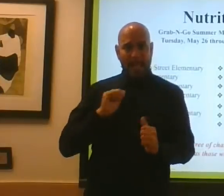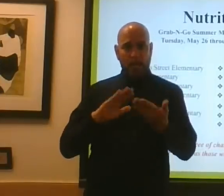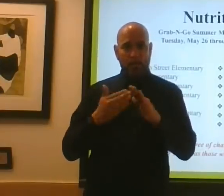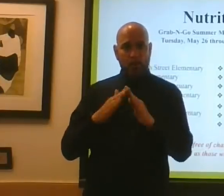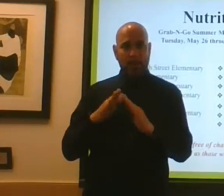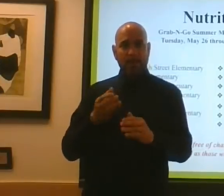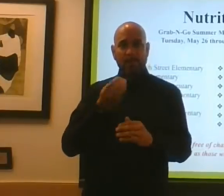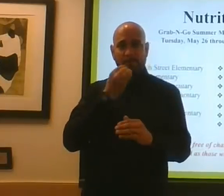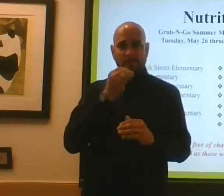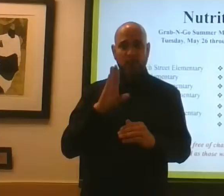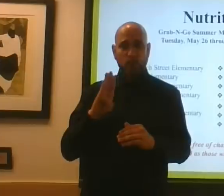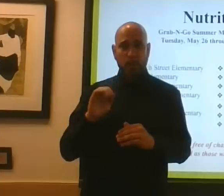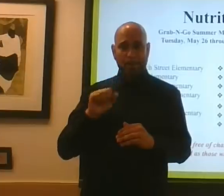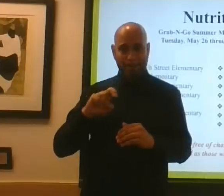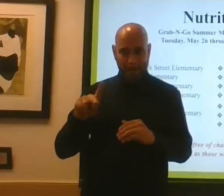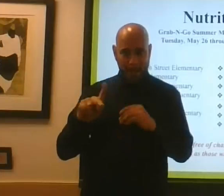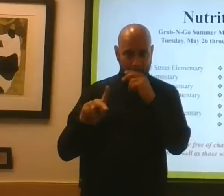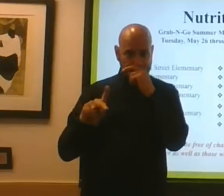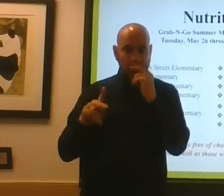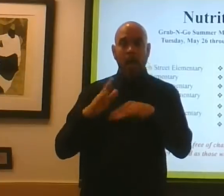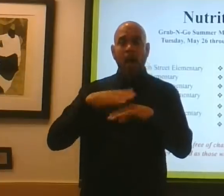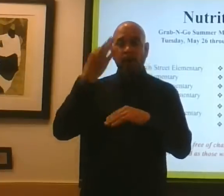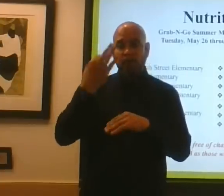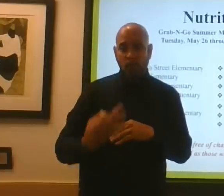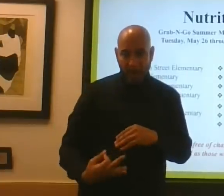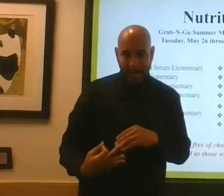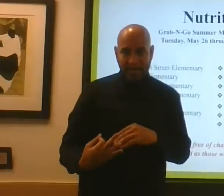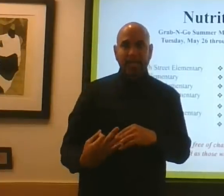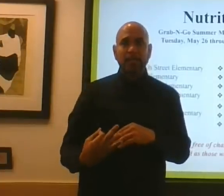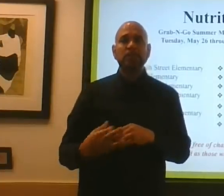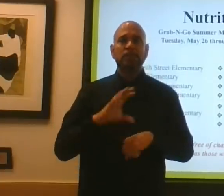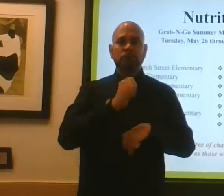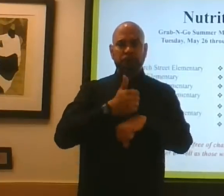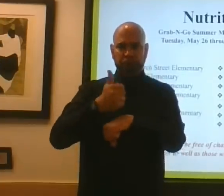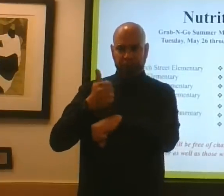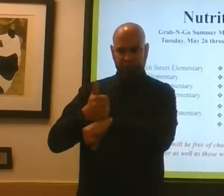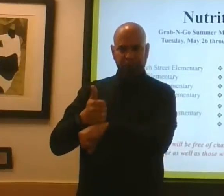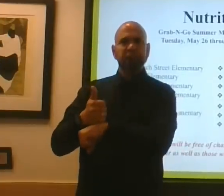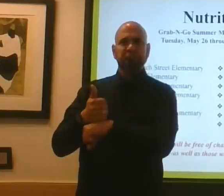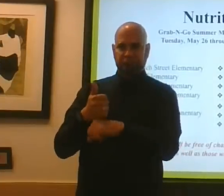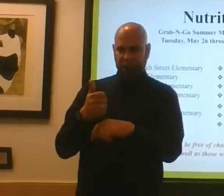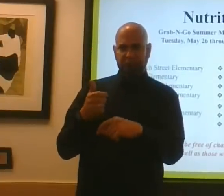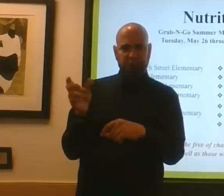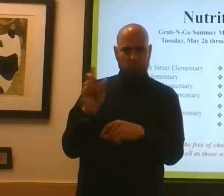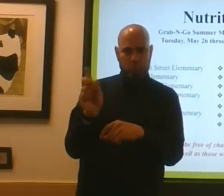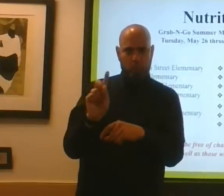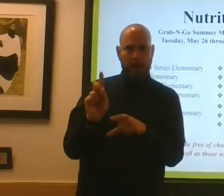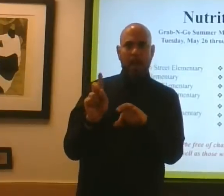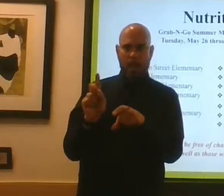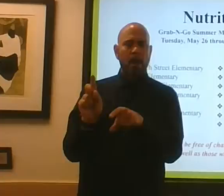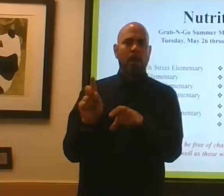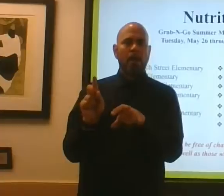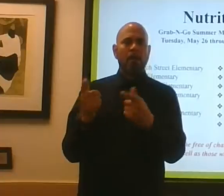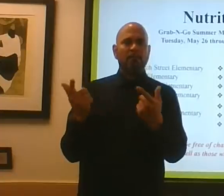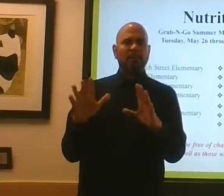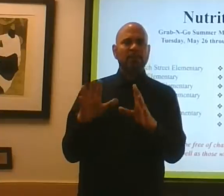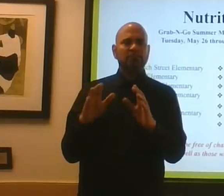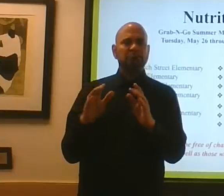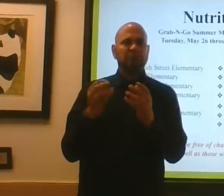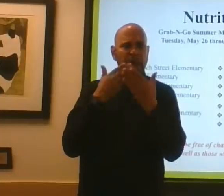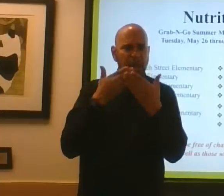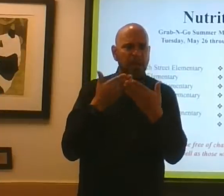Fridays at select sites. Groceries are still being provided. We encourage you. If you'd like to donate,